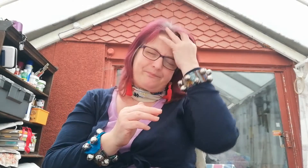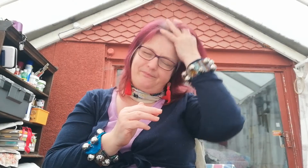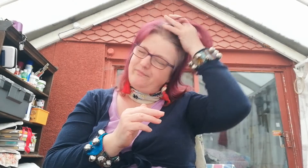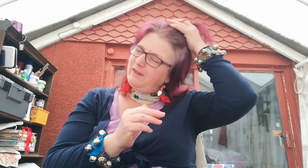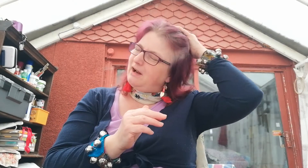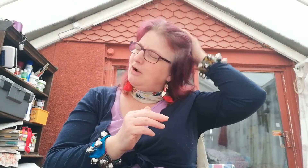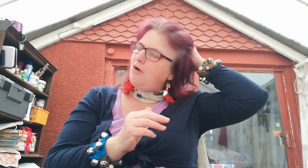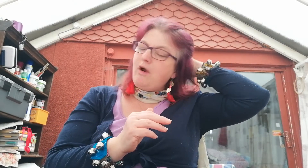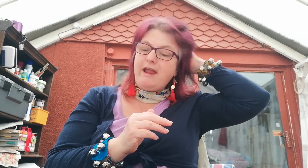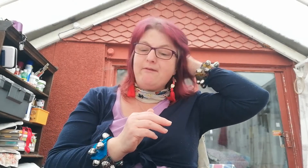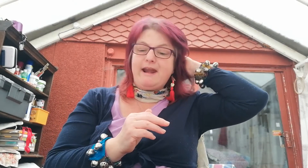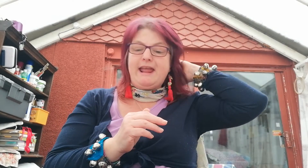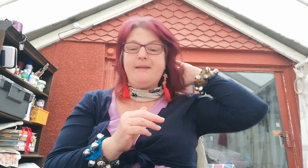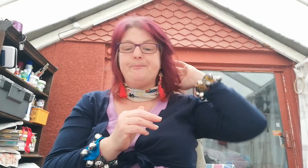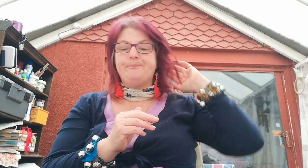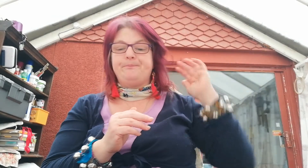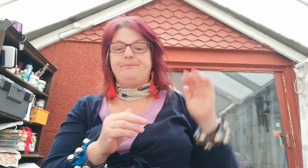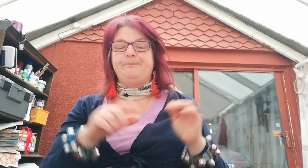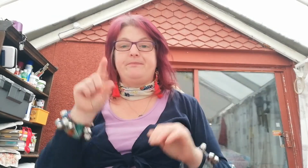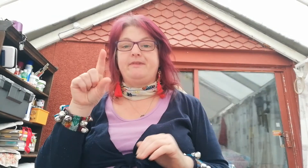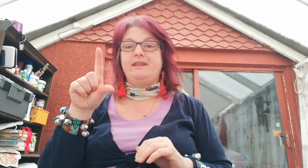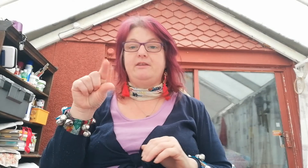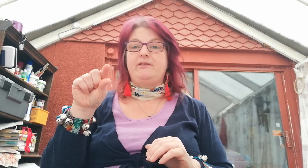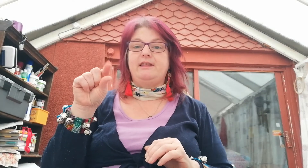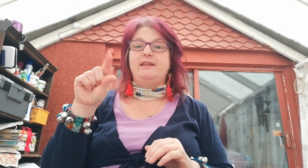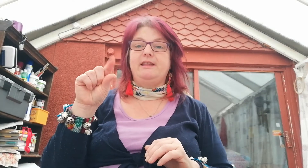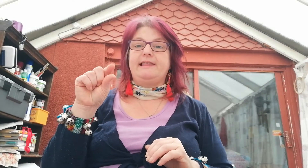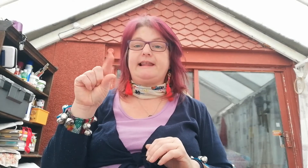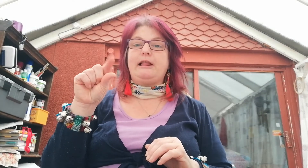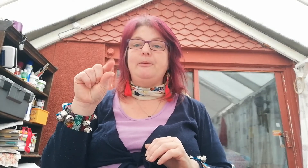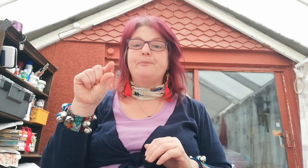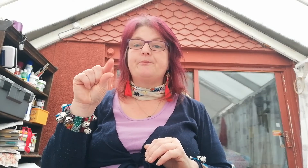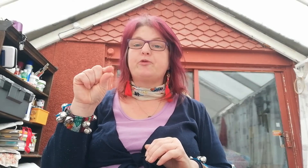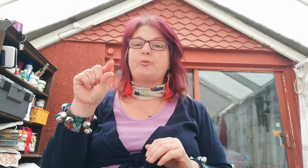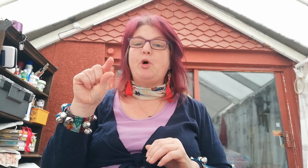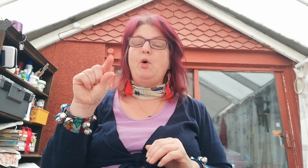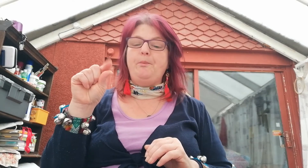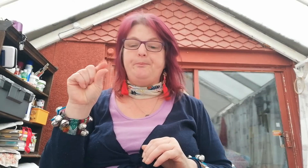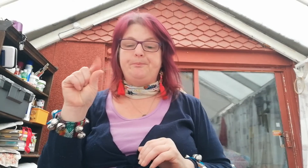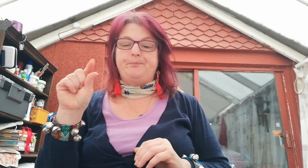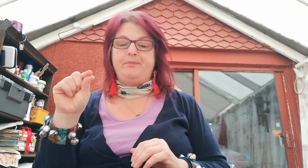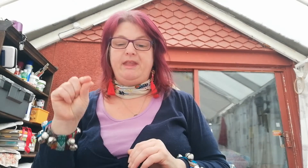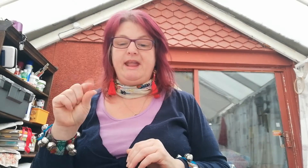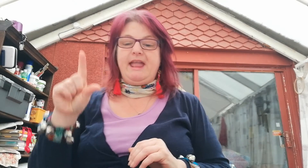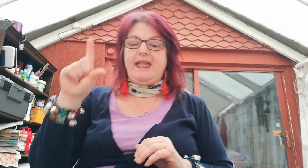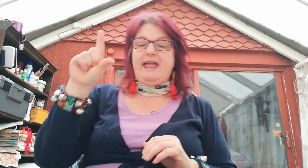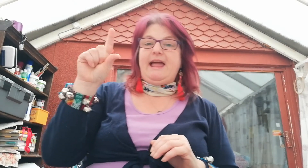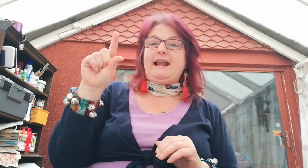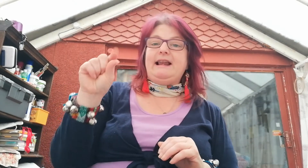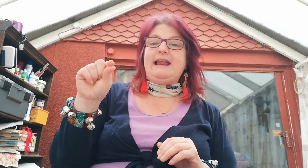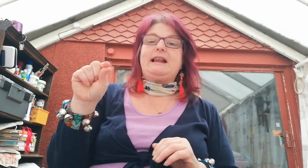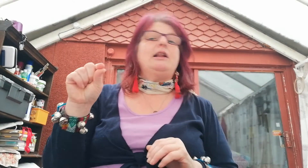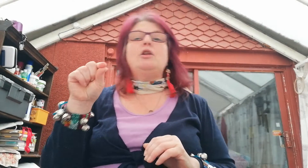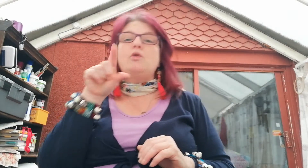All right. Ready? Little, small. Little